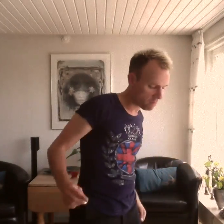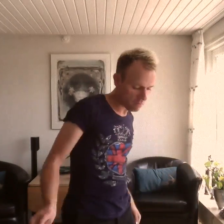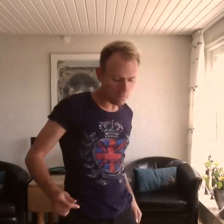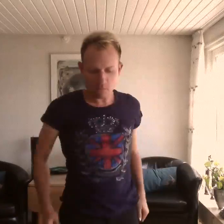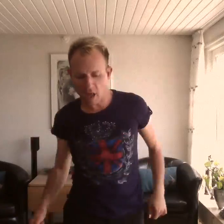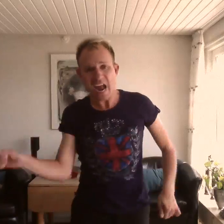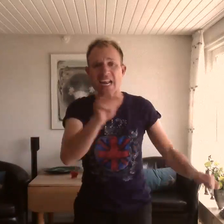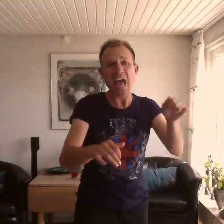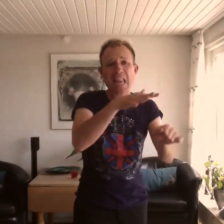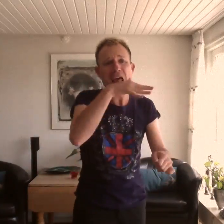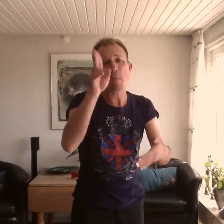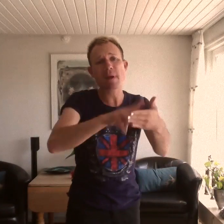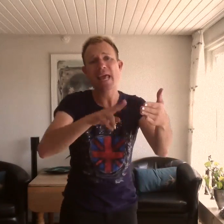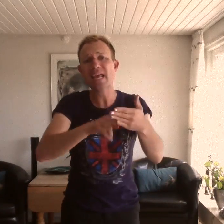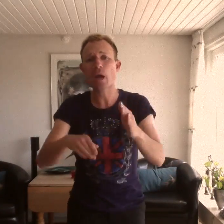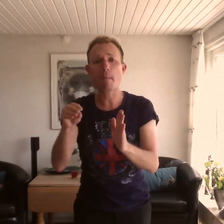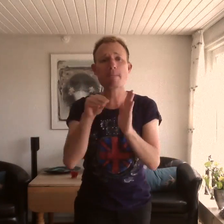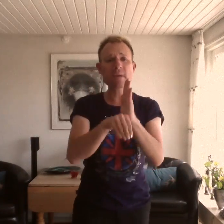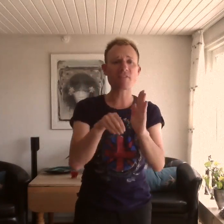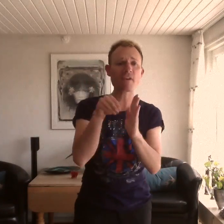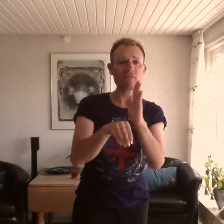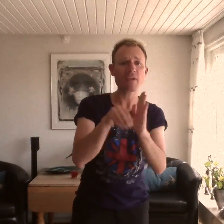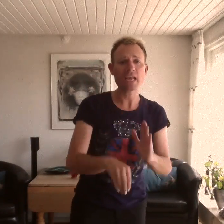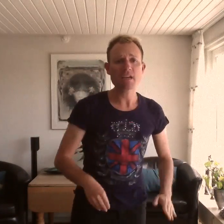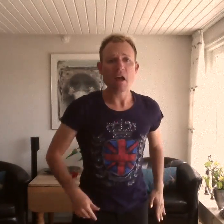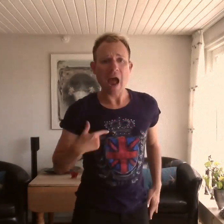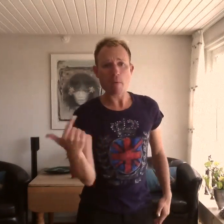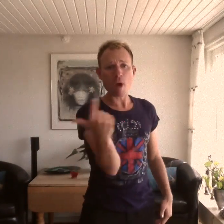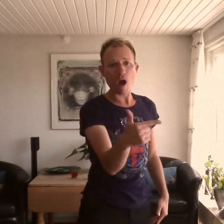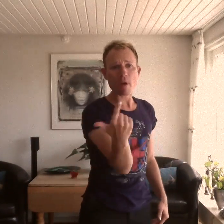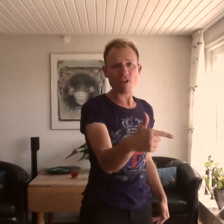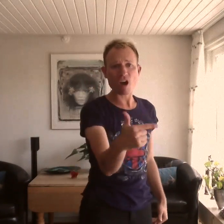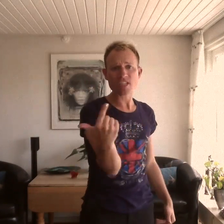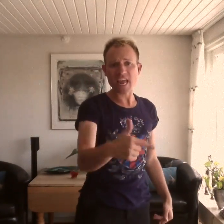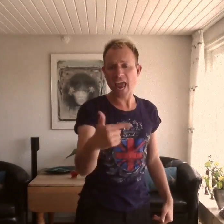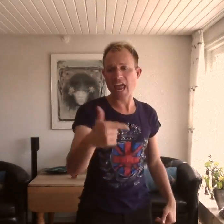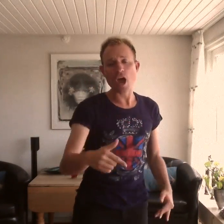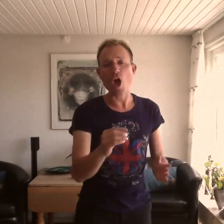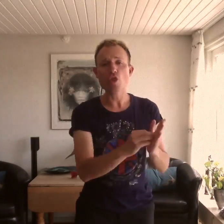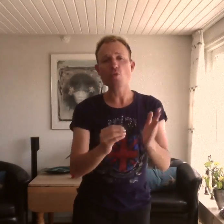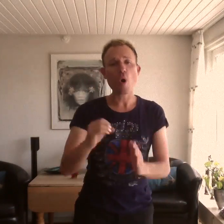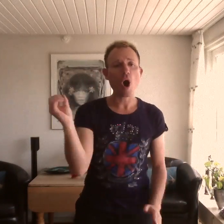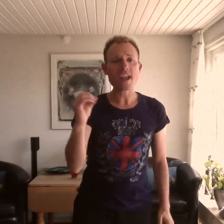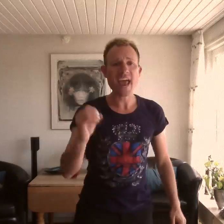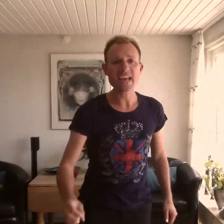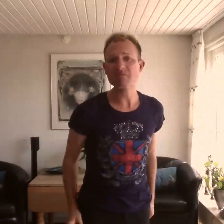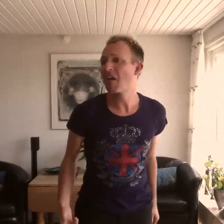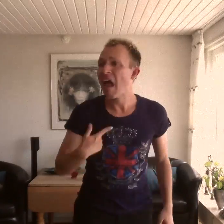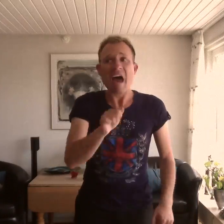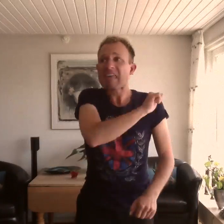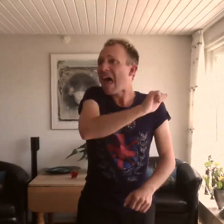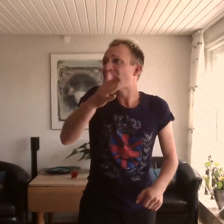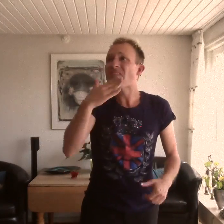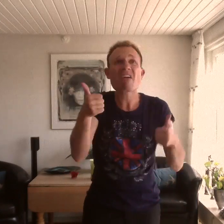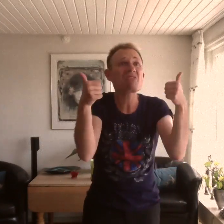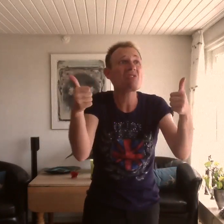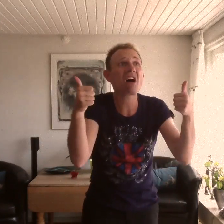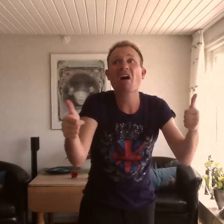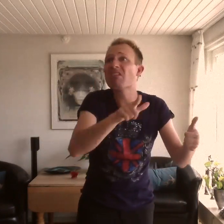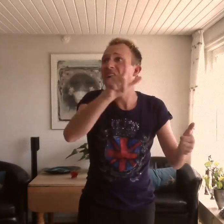Oh, I played a lot of plates in Memphis And I passed a lot of time down to New Orleans But I never solved the good